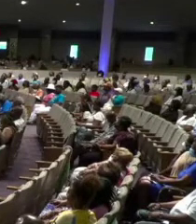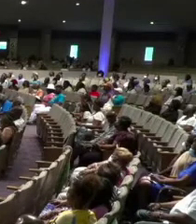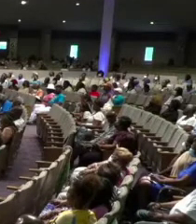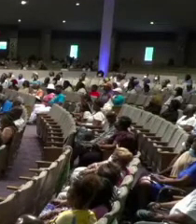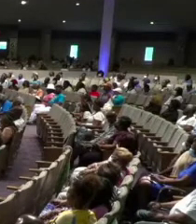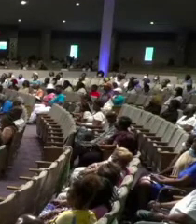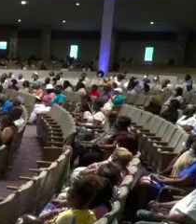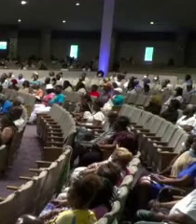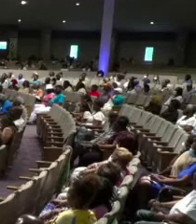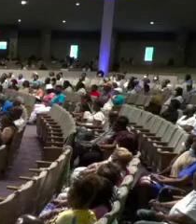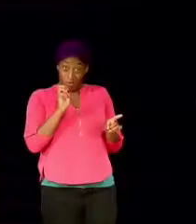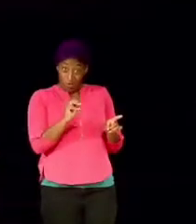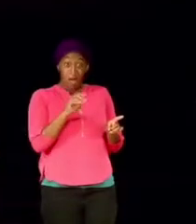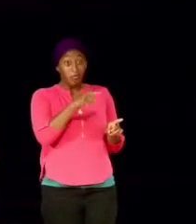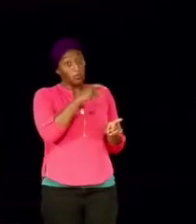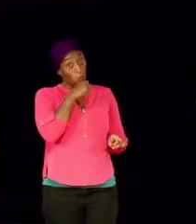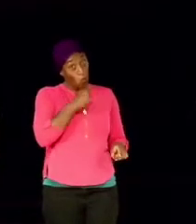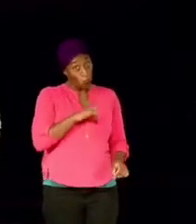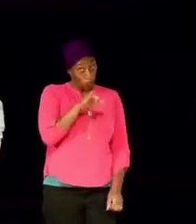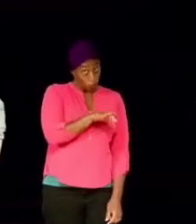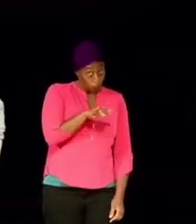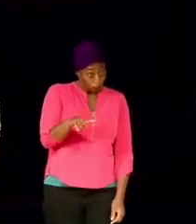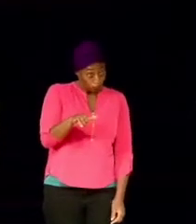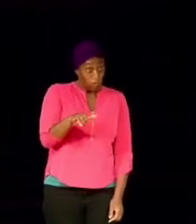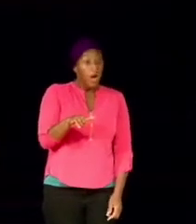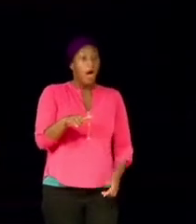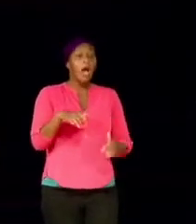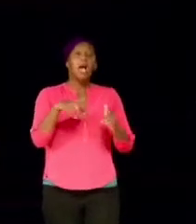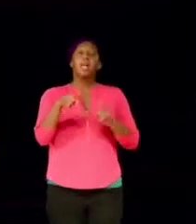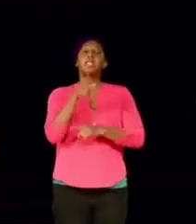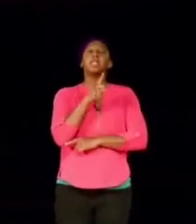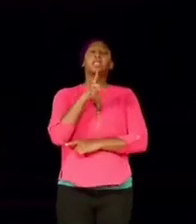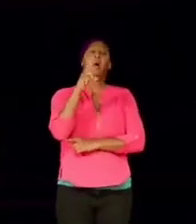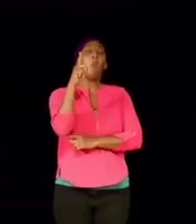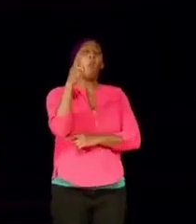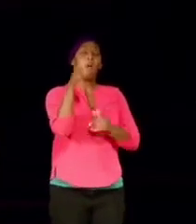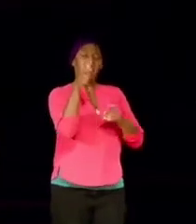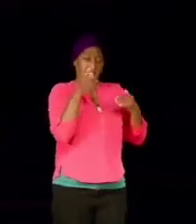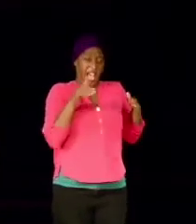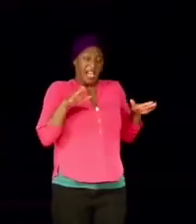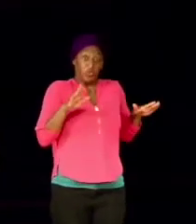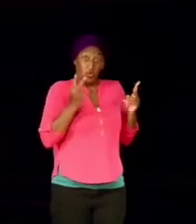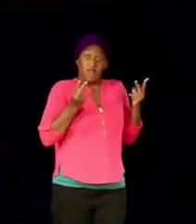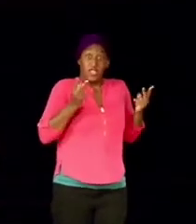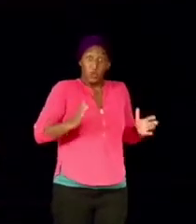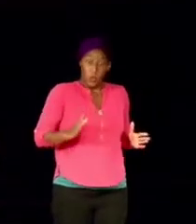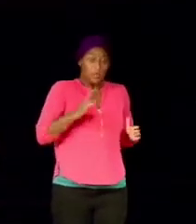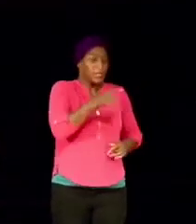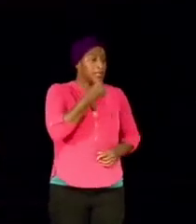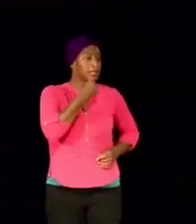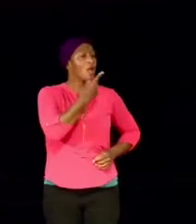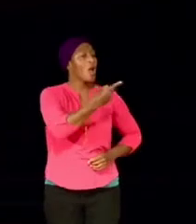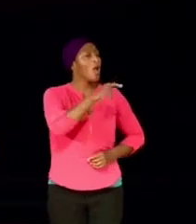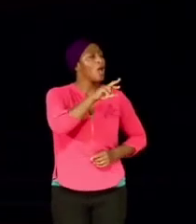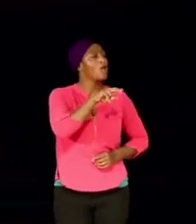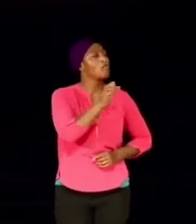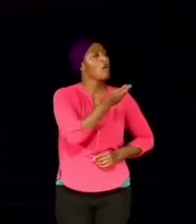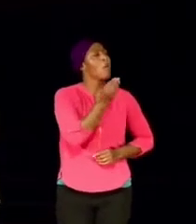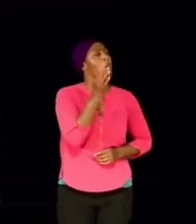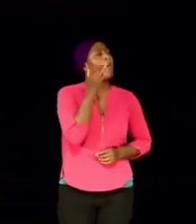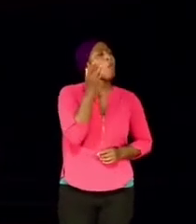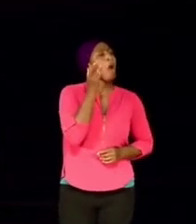old as well. Then the Lord, the visitor says to Abraham, tell me this, why